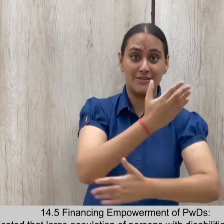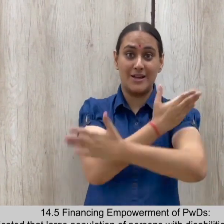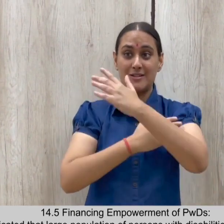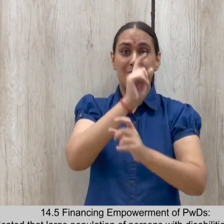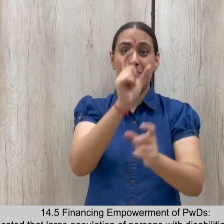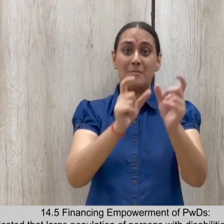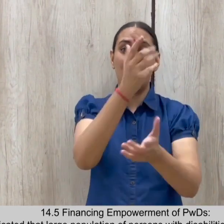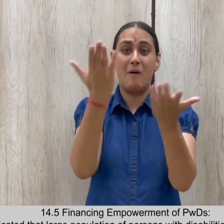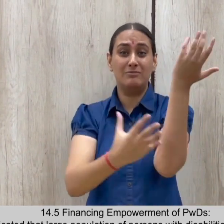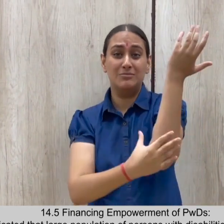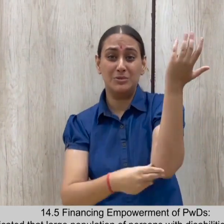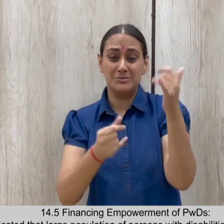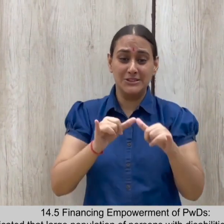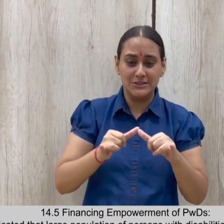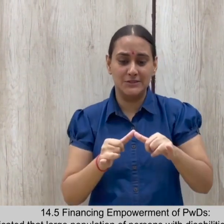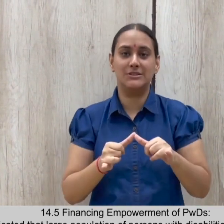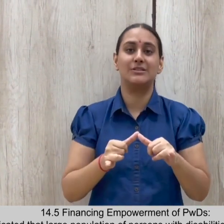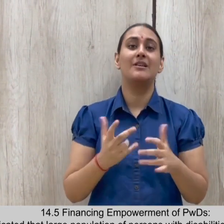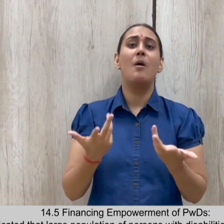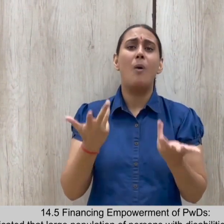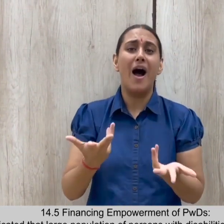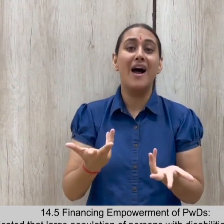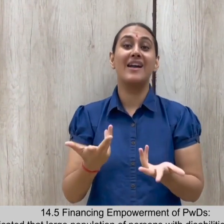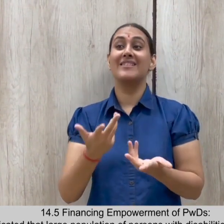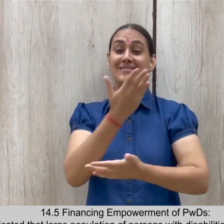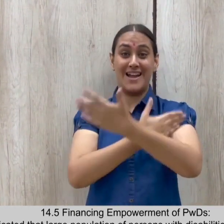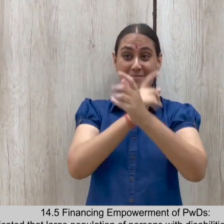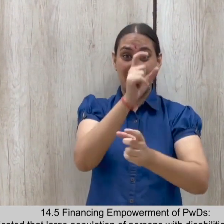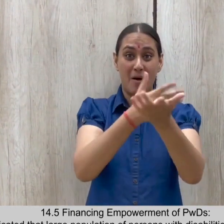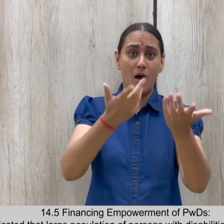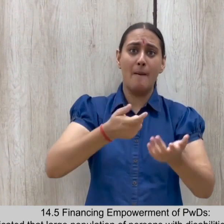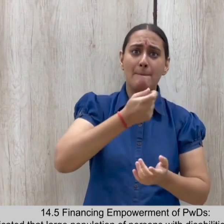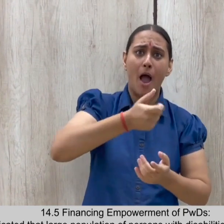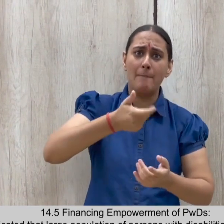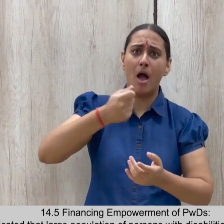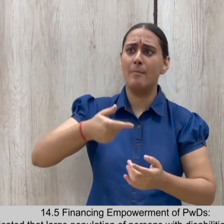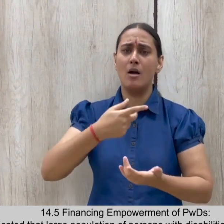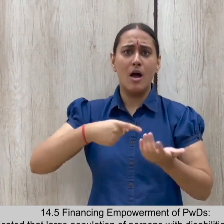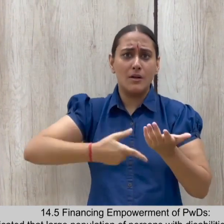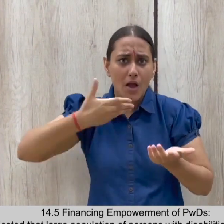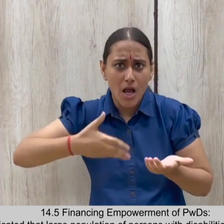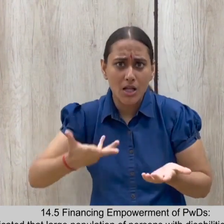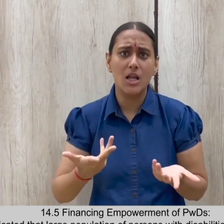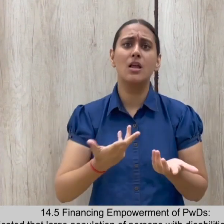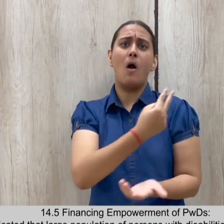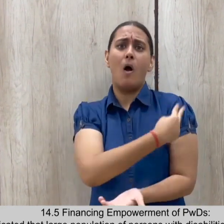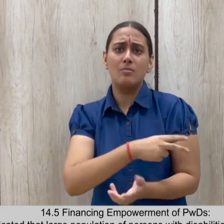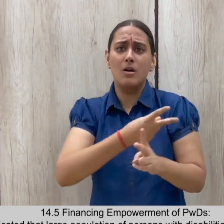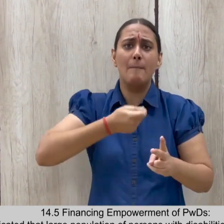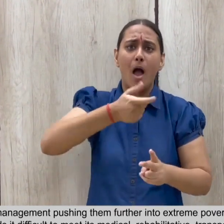Studies have indicated that large population of persons with disabilities are poor and added costs on account